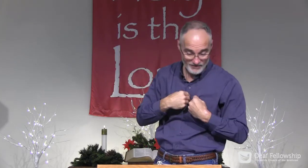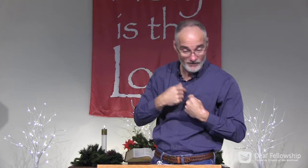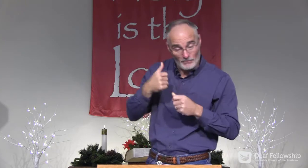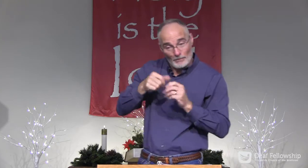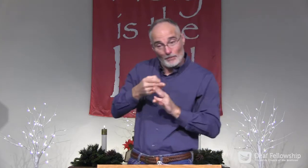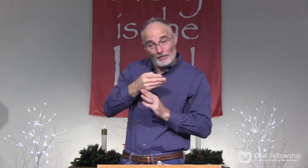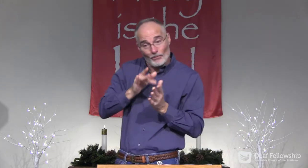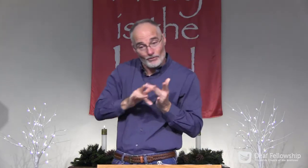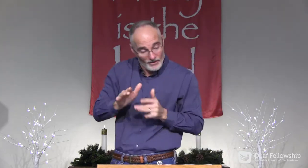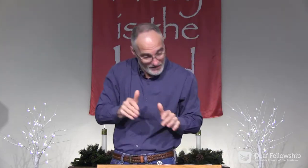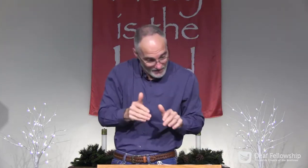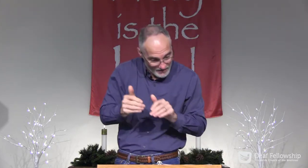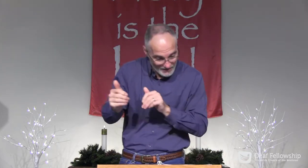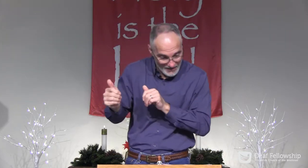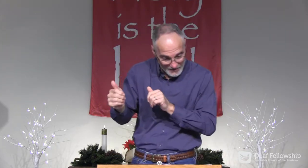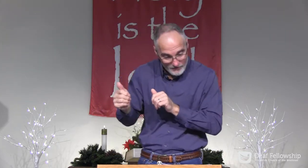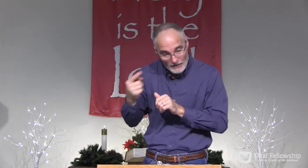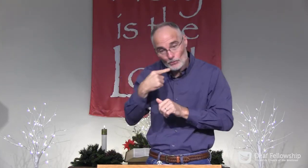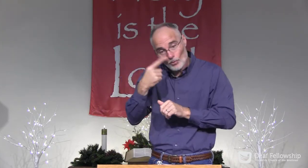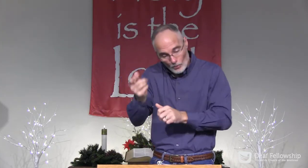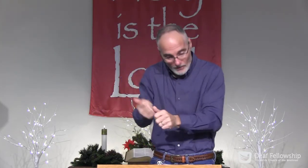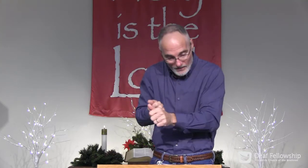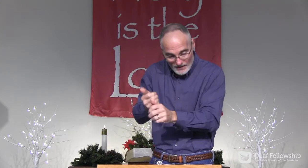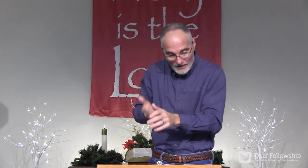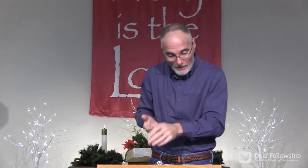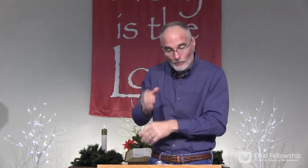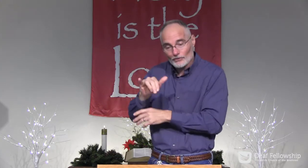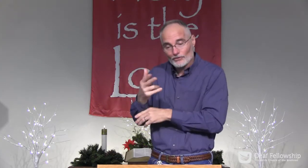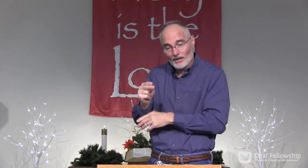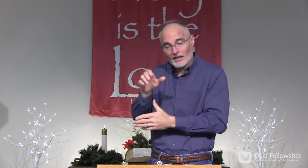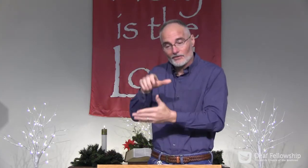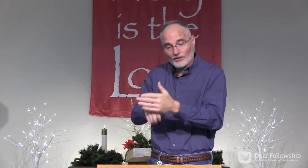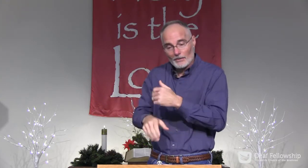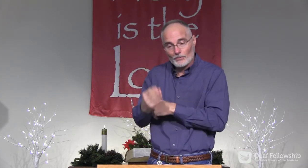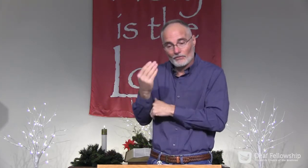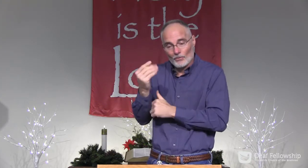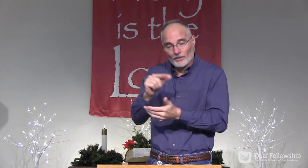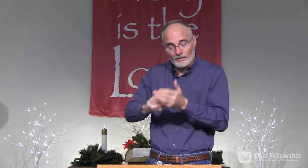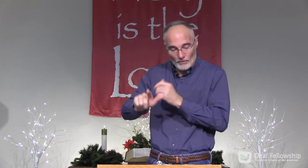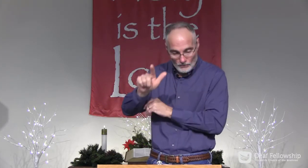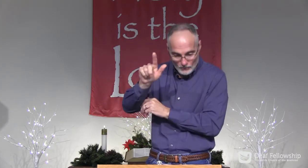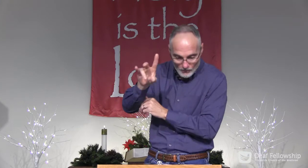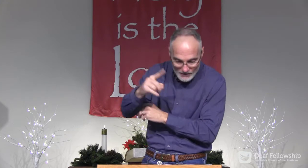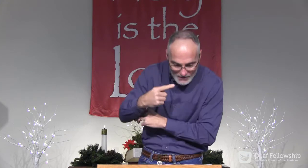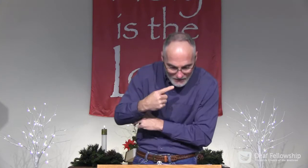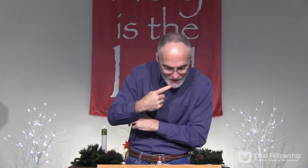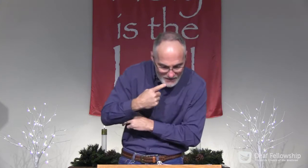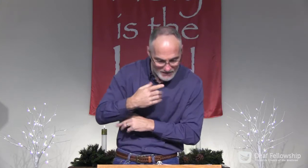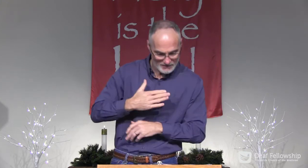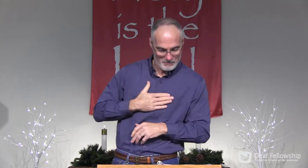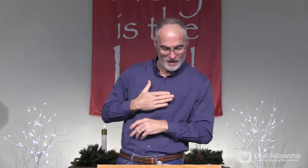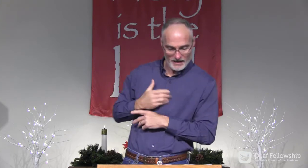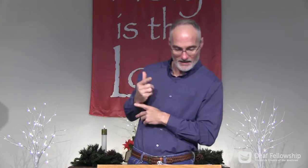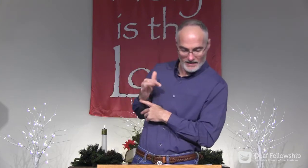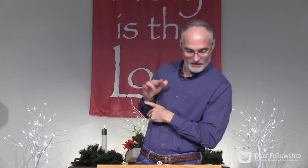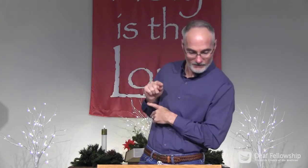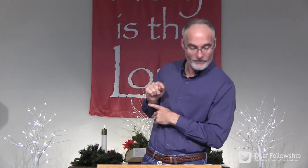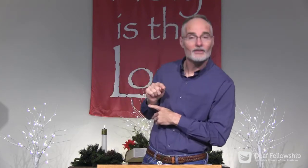given to us. Remember, before Jesus left the earth, He told His disciples, He